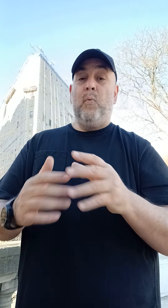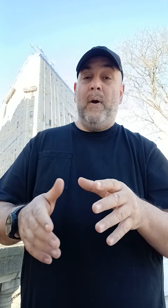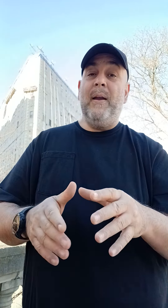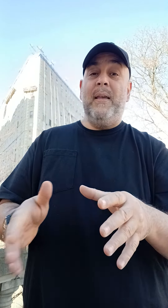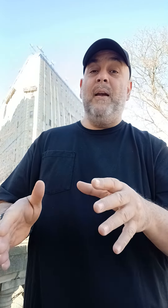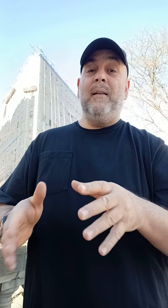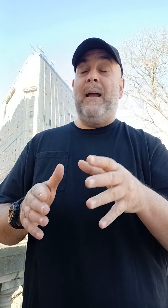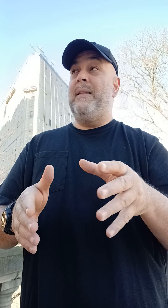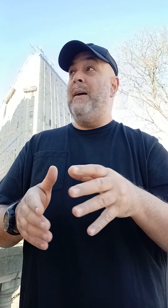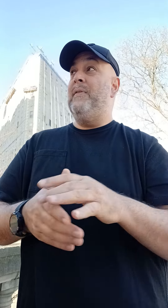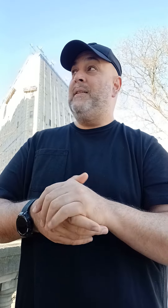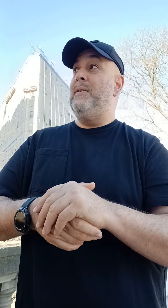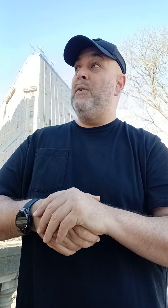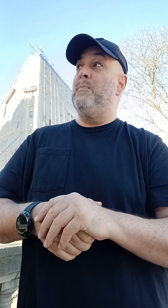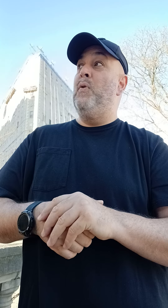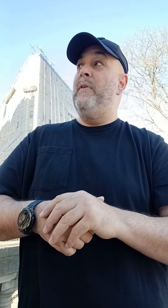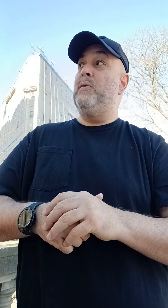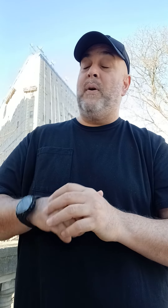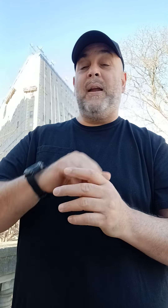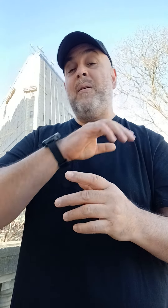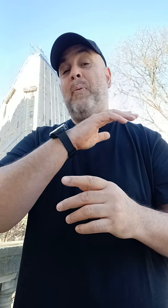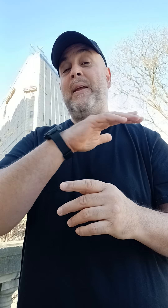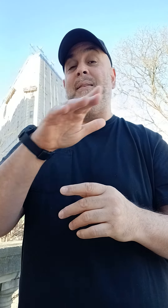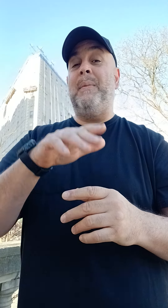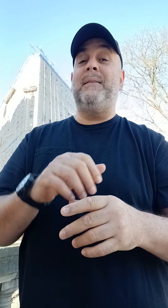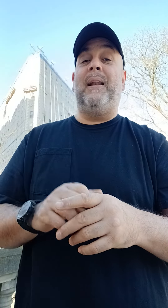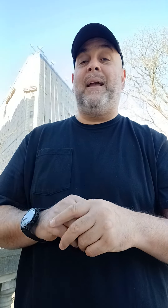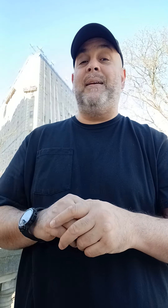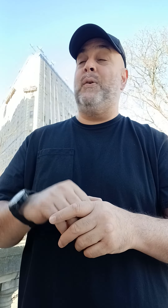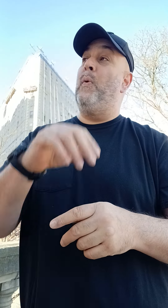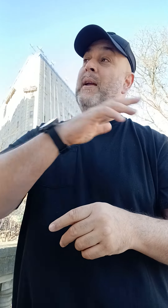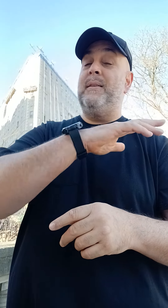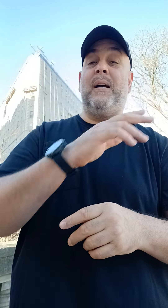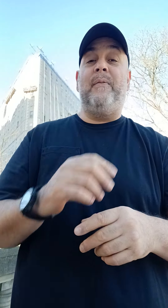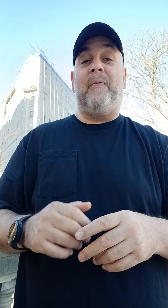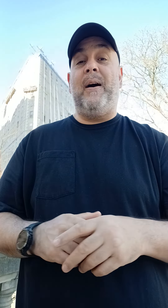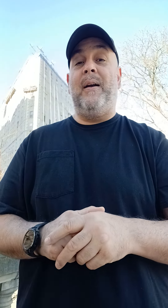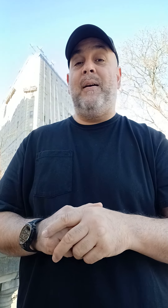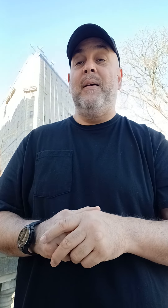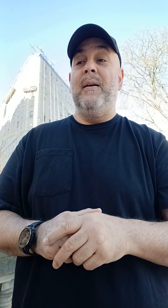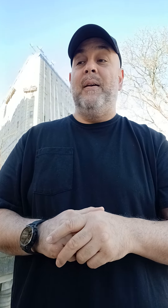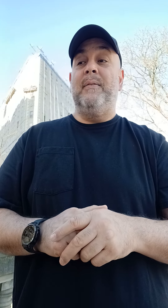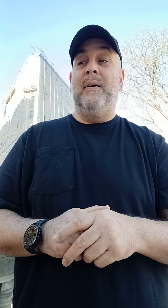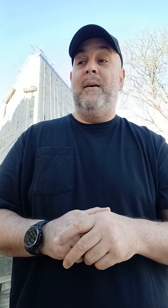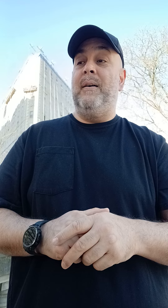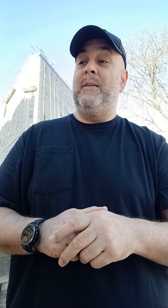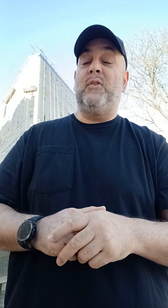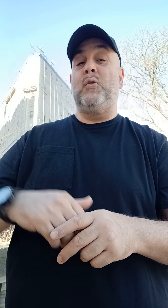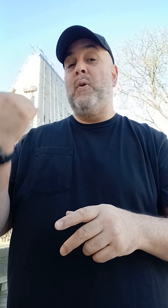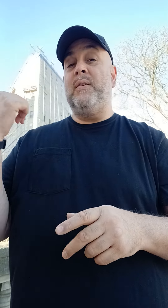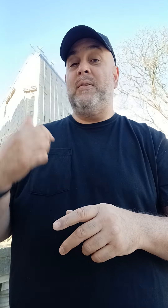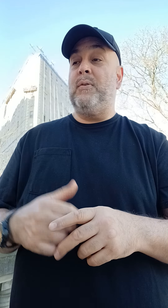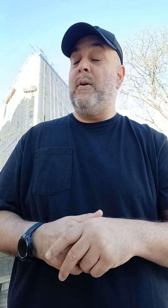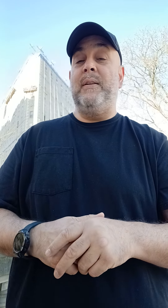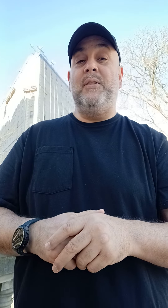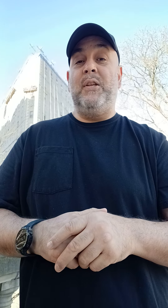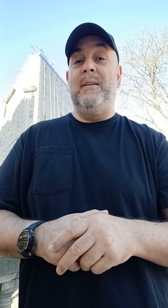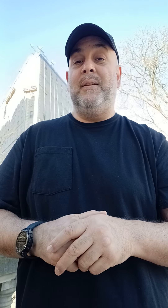We're here like you ever seen those movies where an airplane is about to land, the wing is on fire, the stewardess is talking to Jesus,